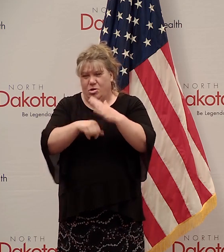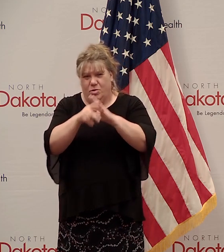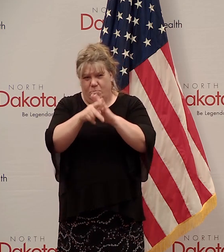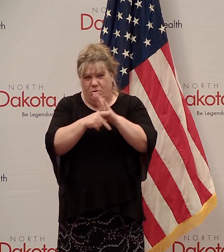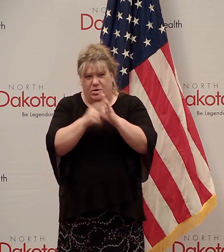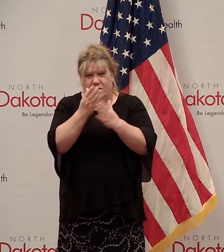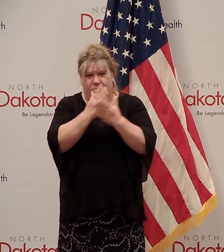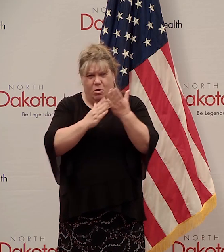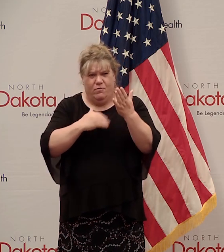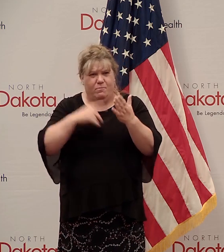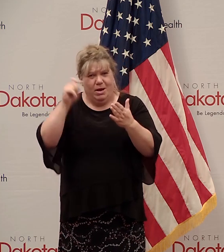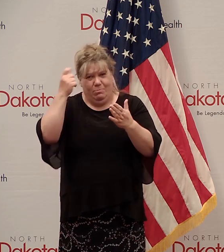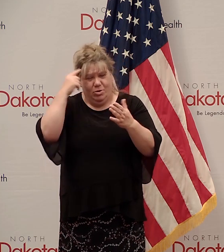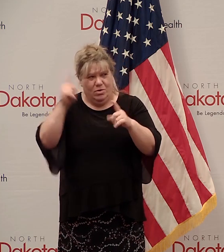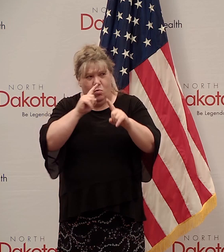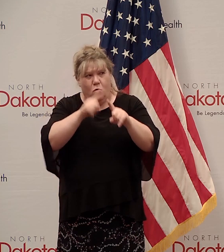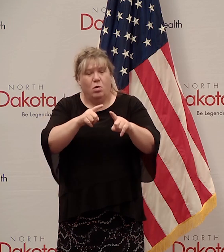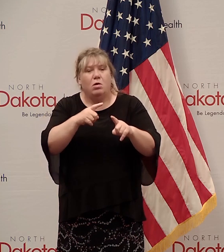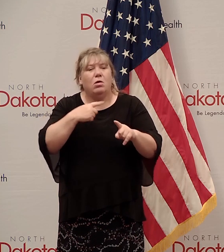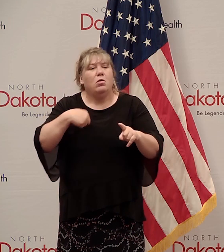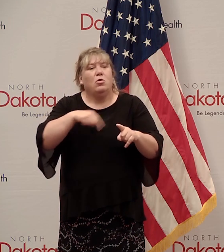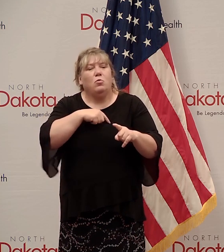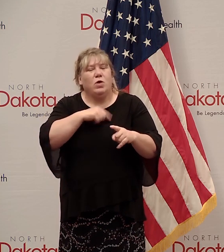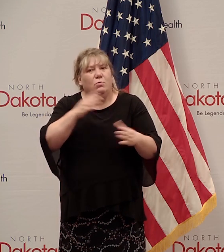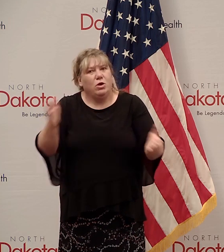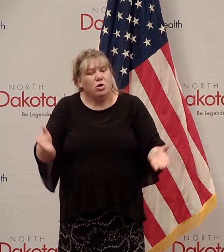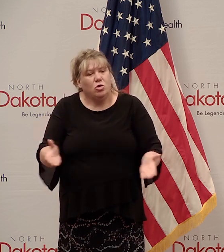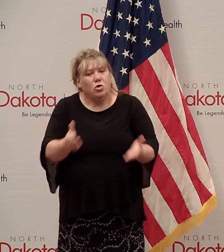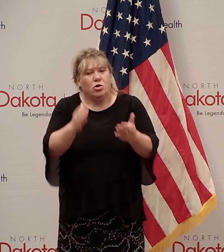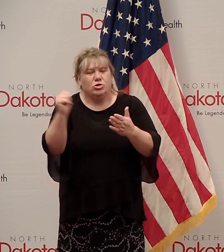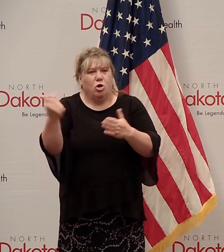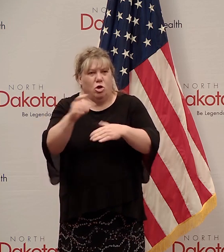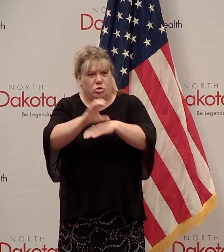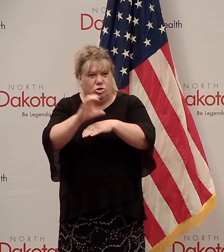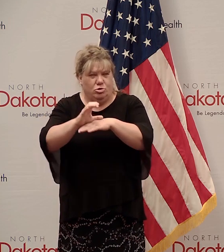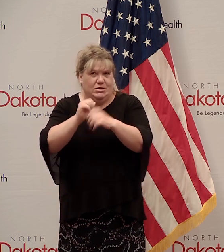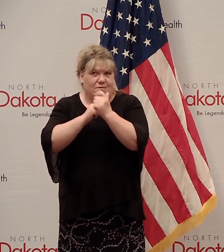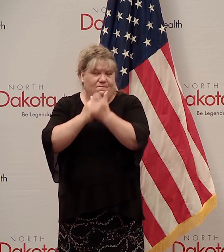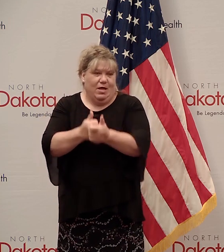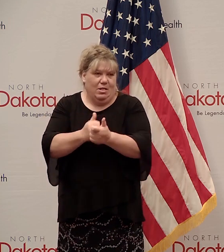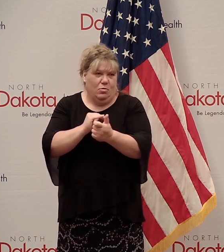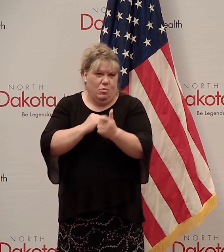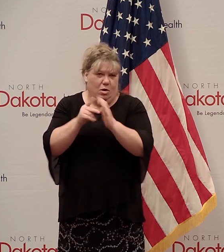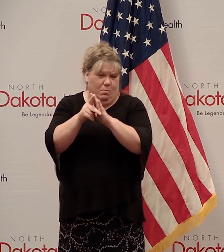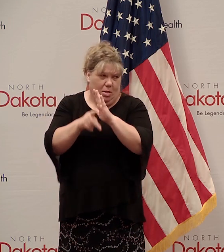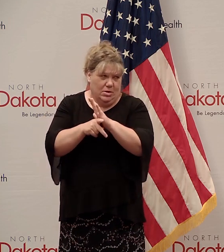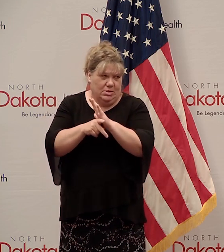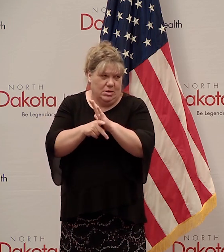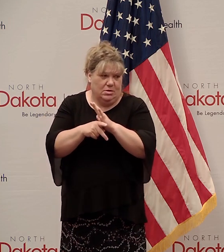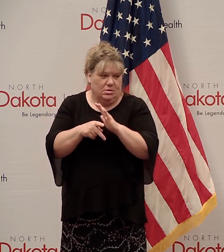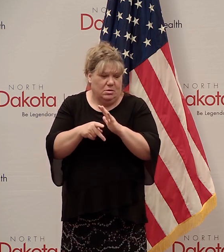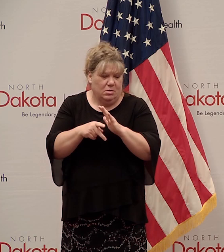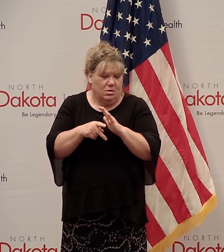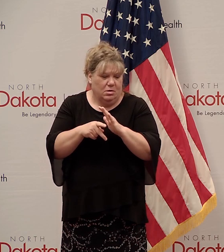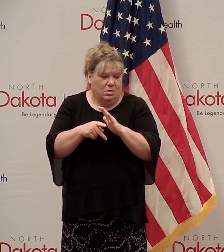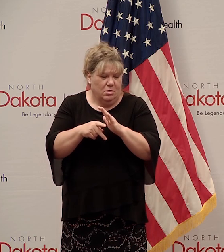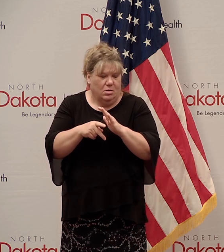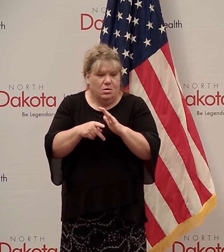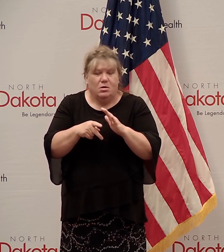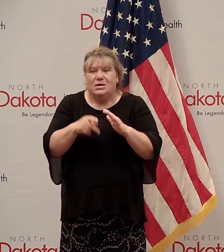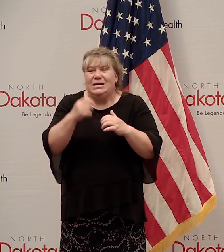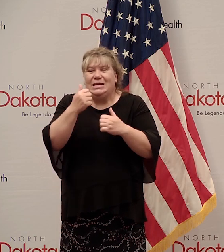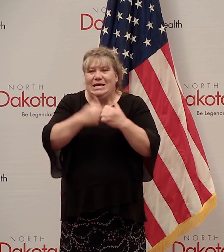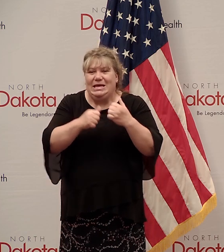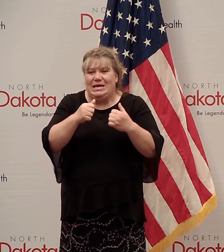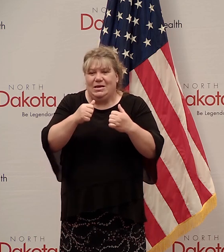that are part of the executive order. But we would certainly encourage all churches to follow those. It would be close every other pew.